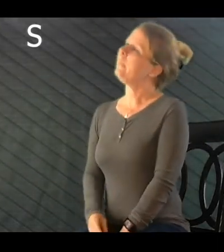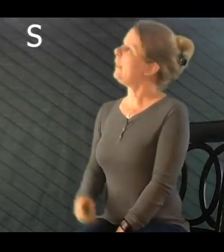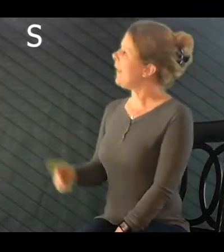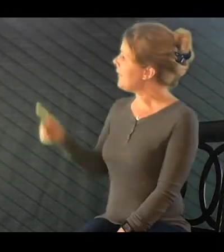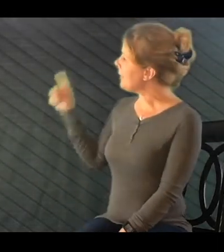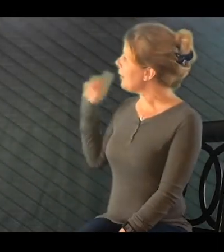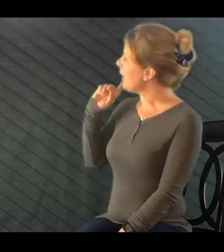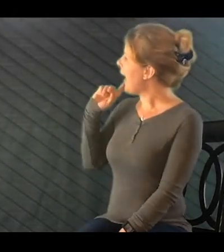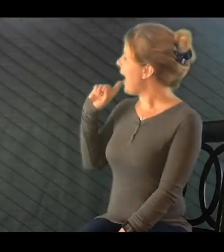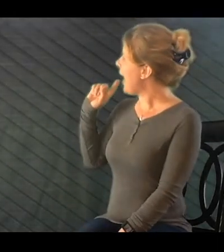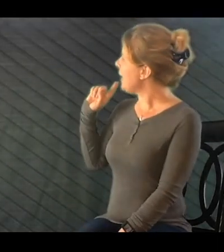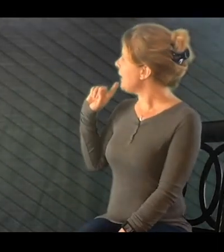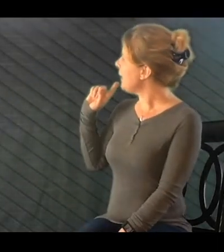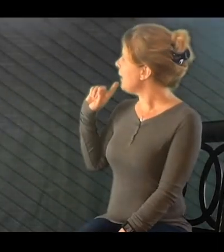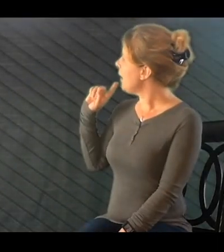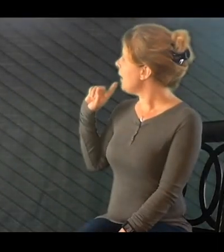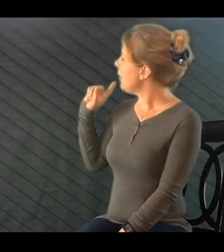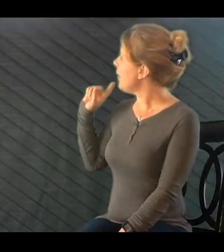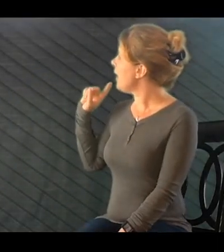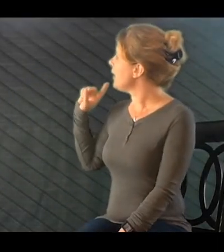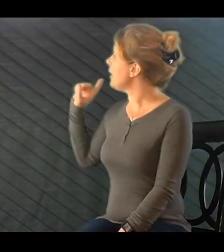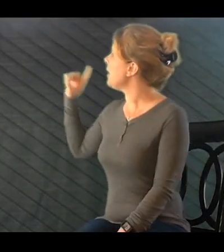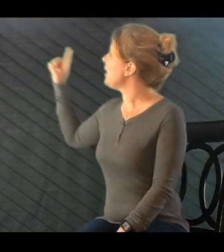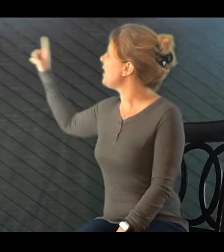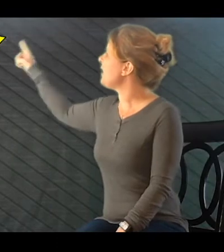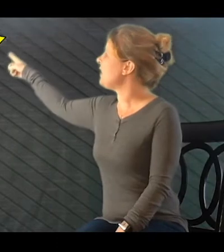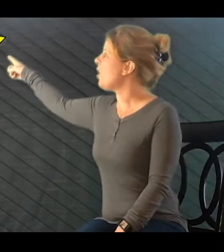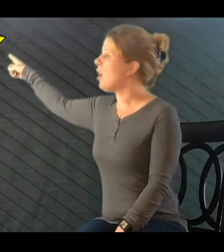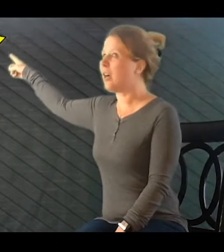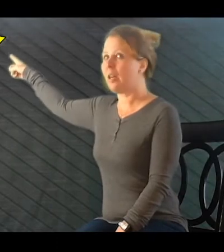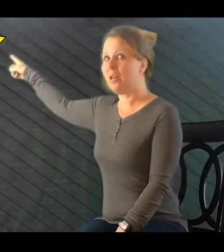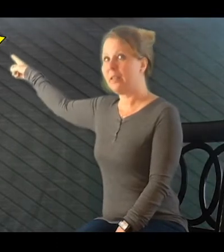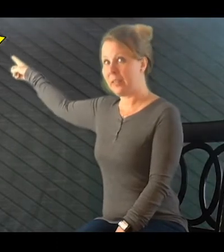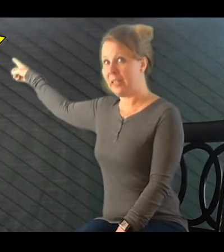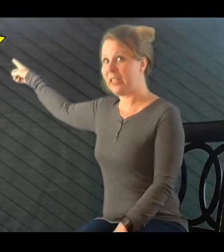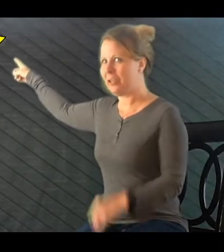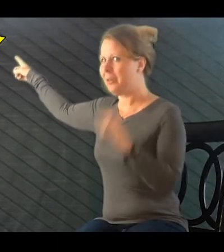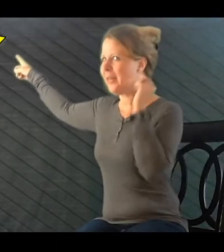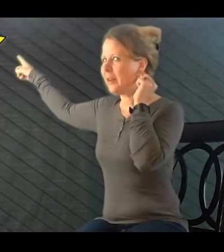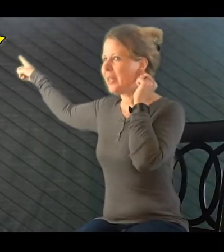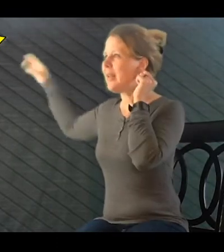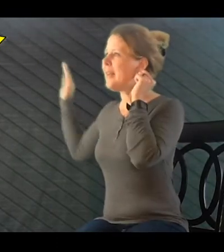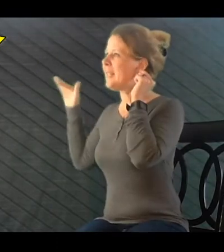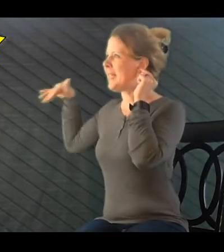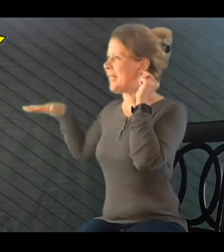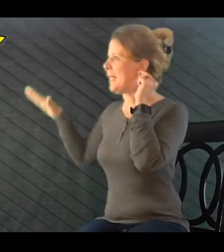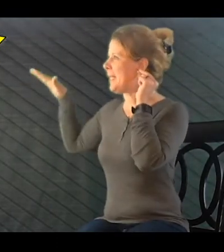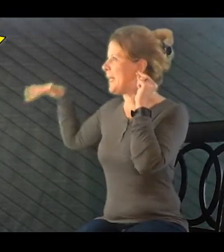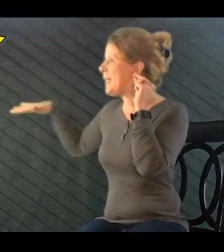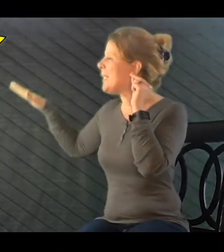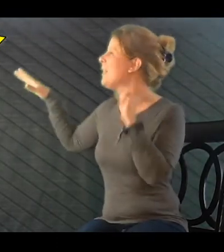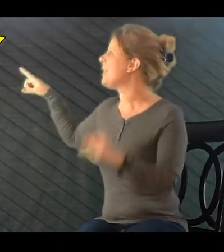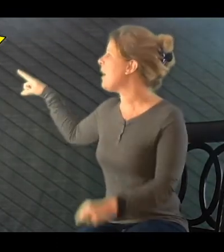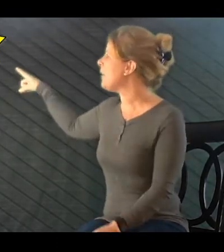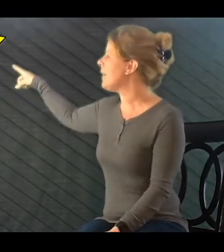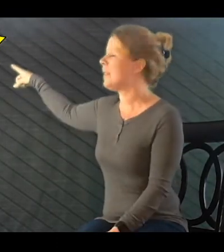Let's look at the star. Did you hear the ssss sound in